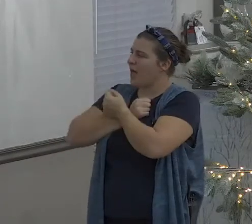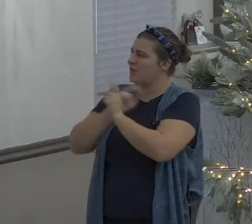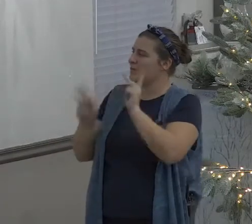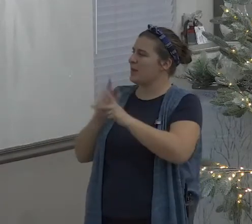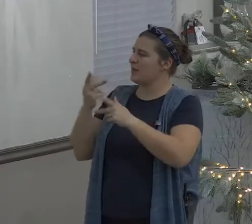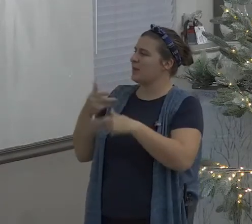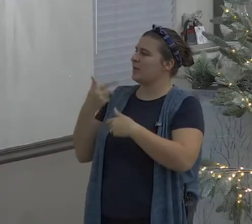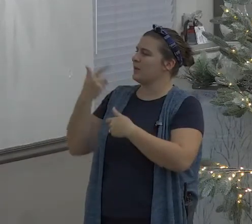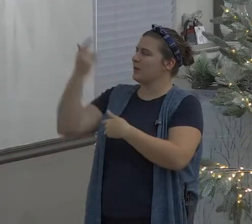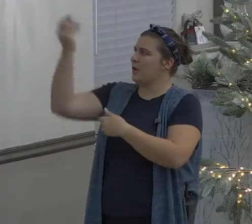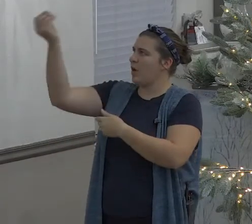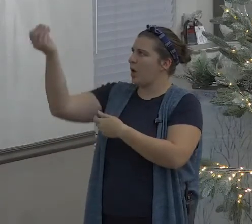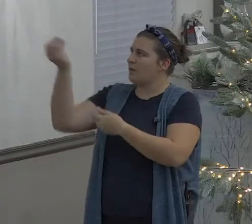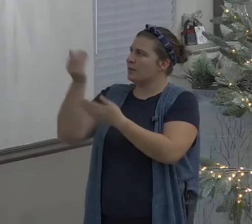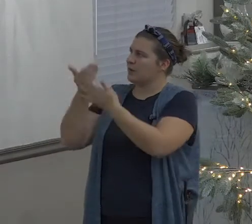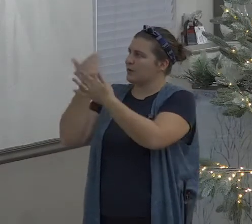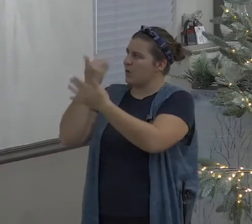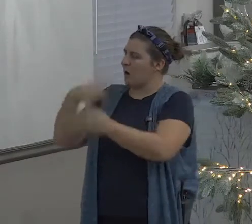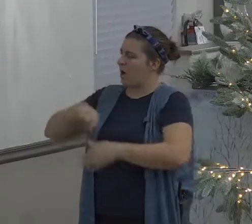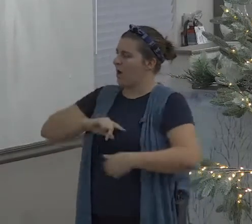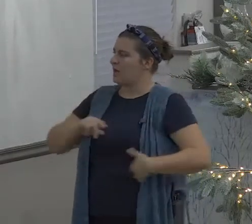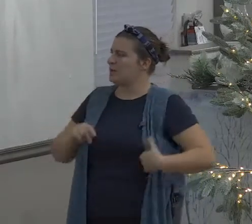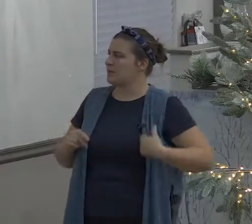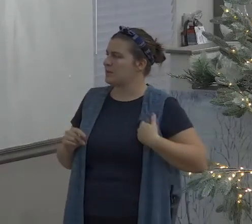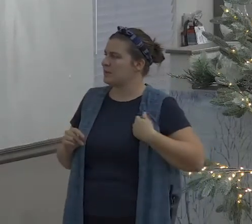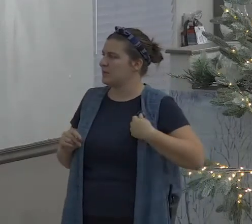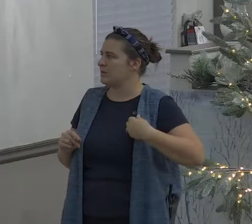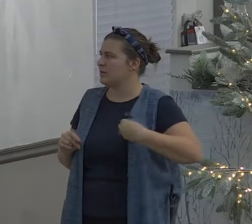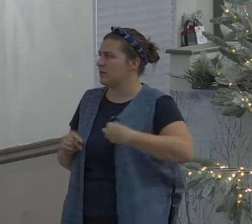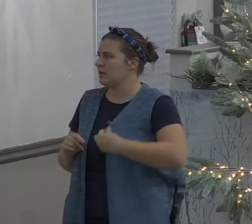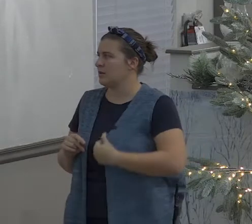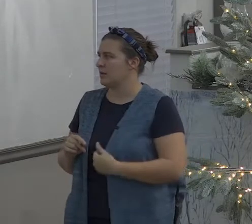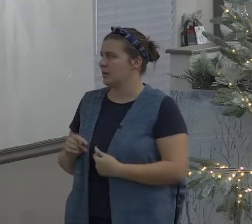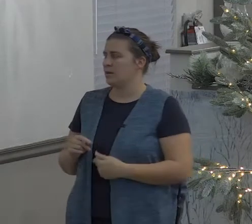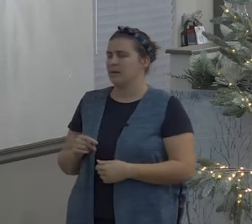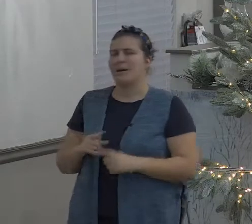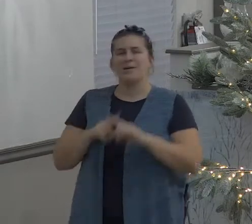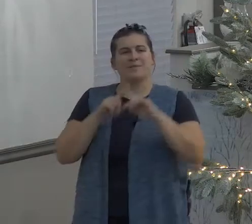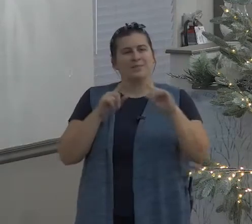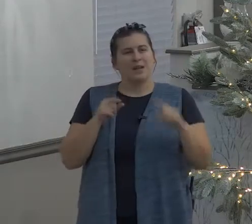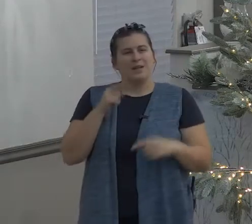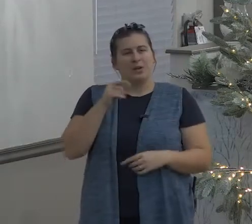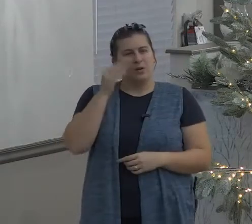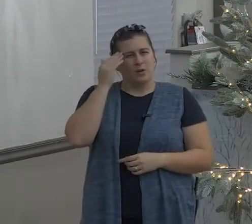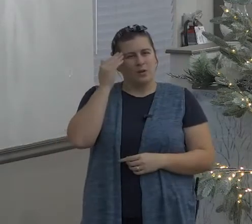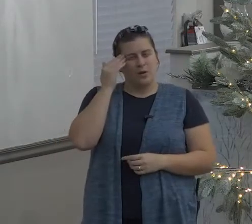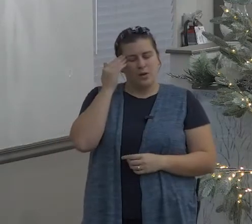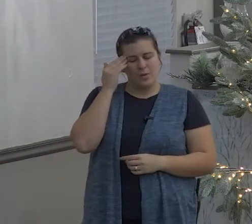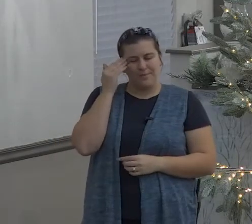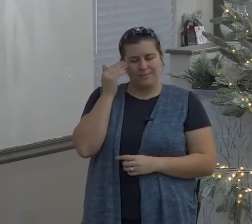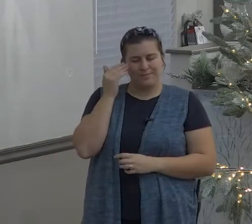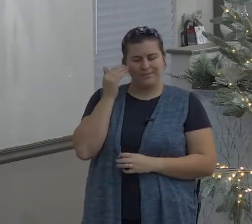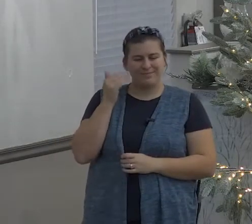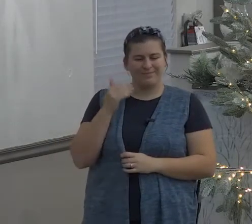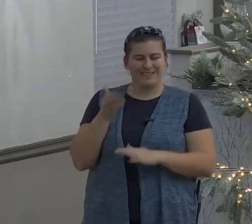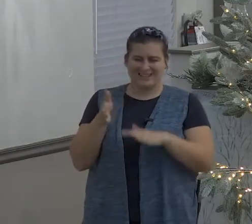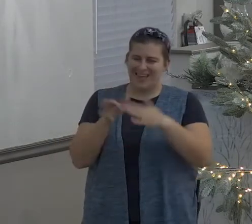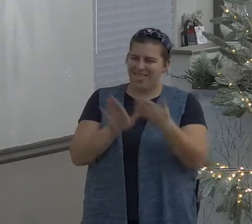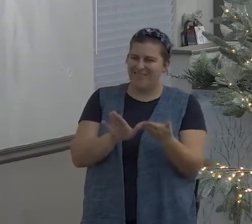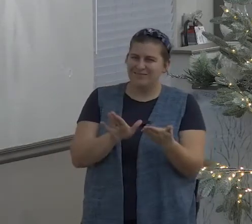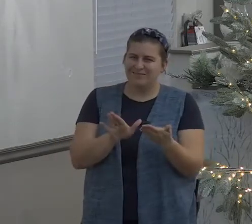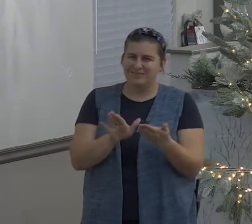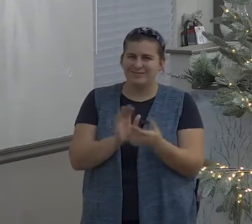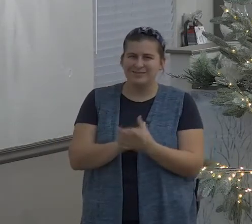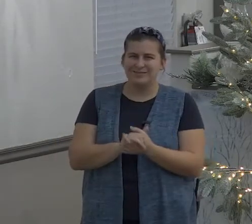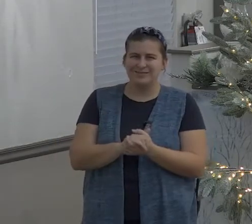and that's what we all want isn't it we want to go be with the Lord we want to go to heaven we want to be reunited with loved ones that have gone on before